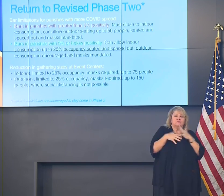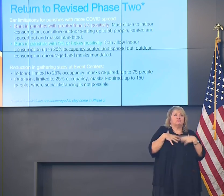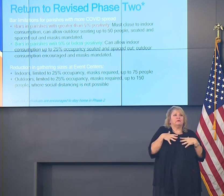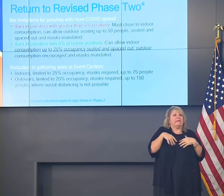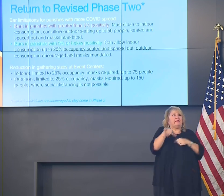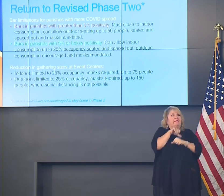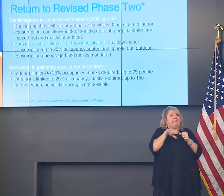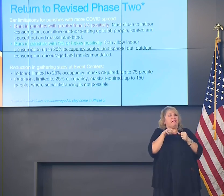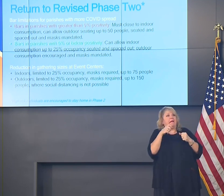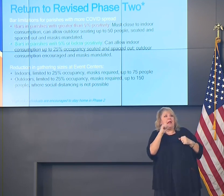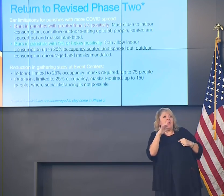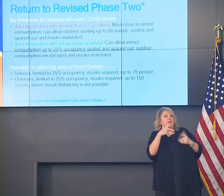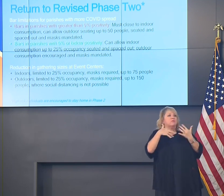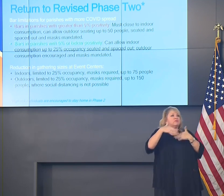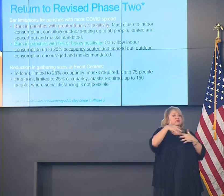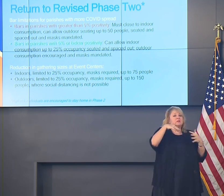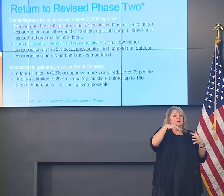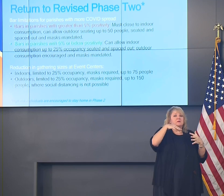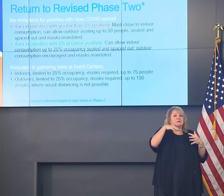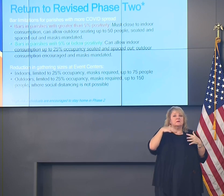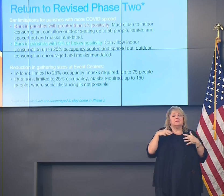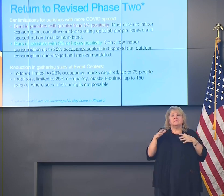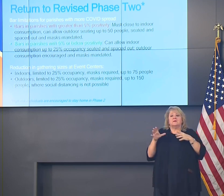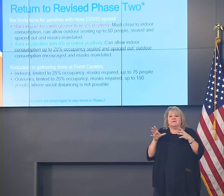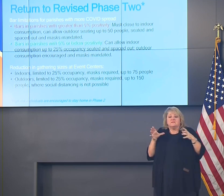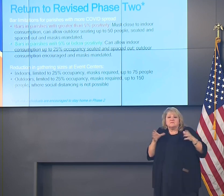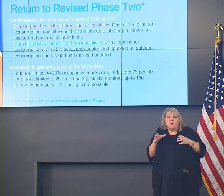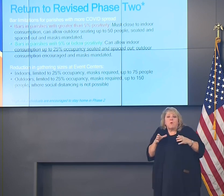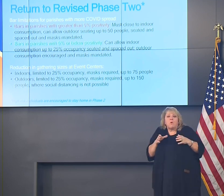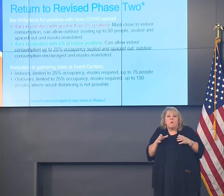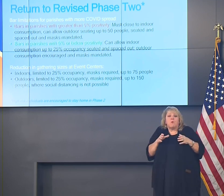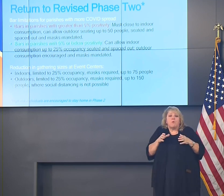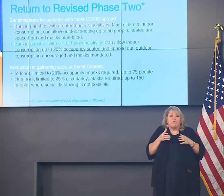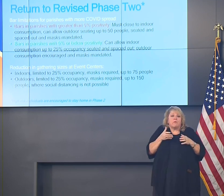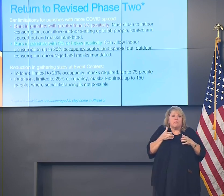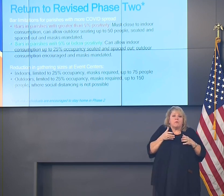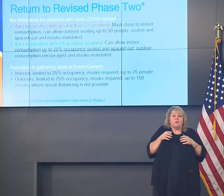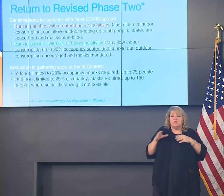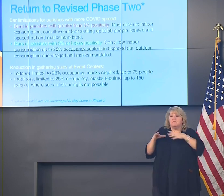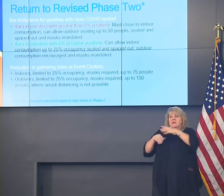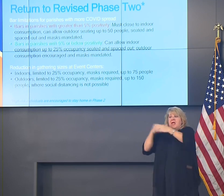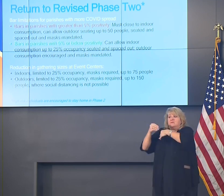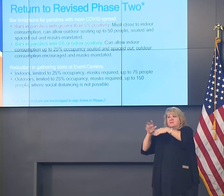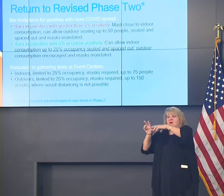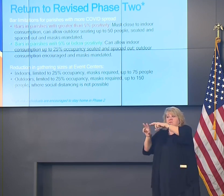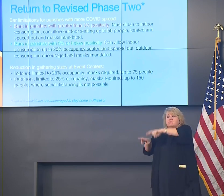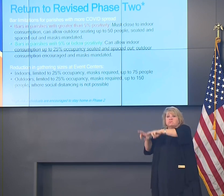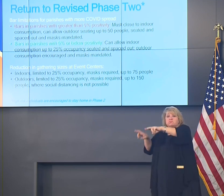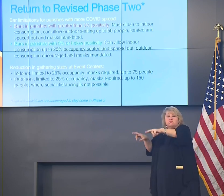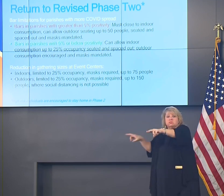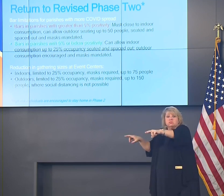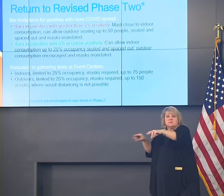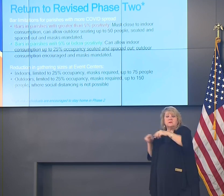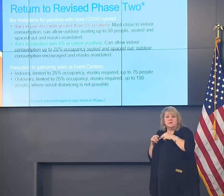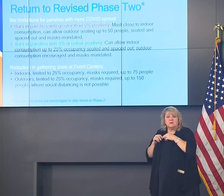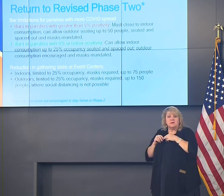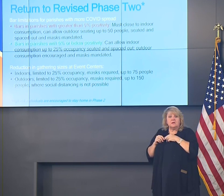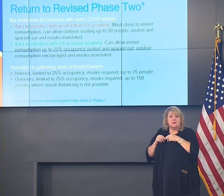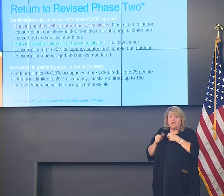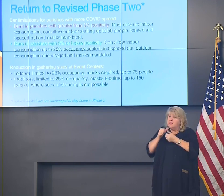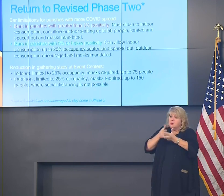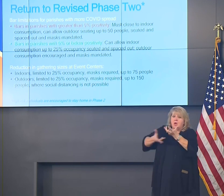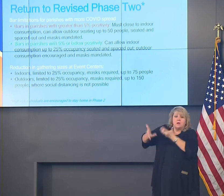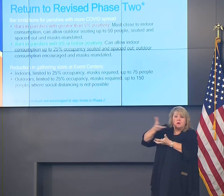COVID-19. Especially when you have relatively small numbers of people who are not closely interacting with one